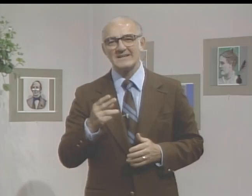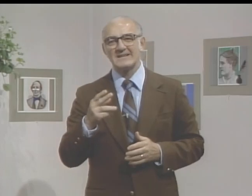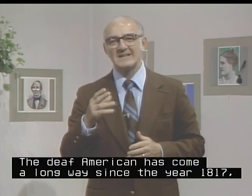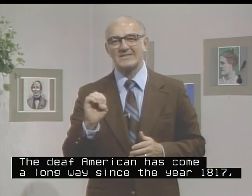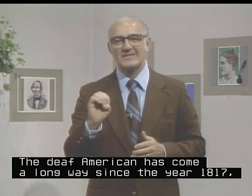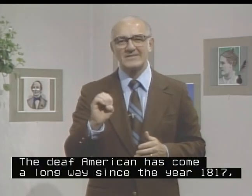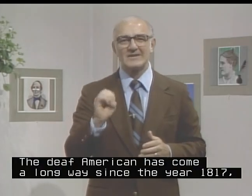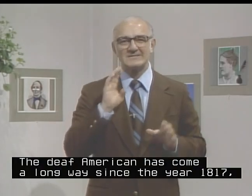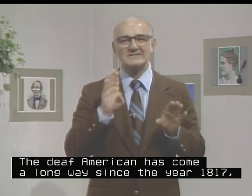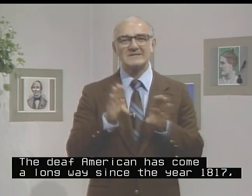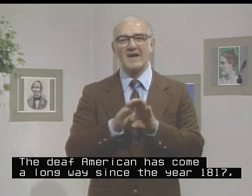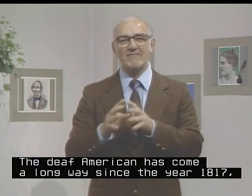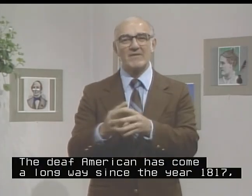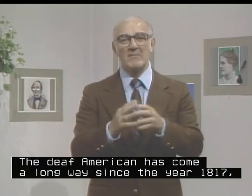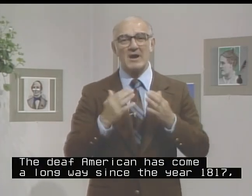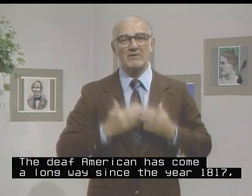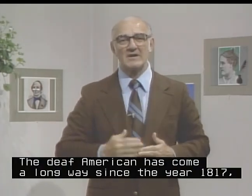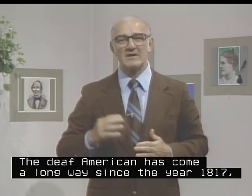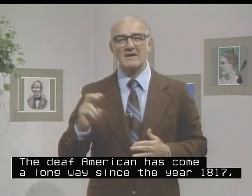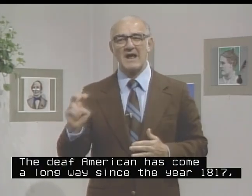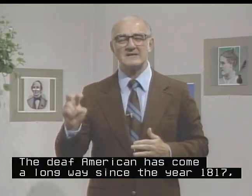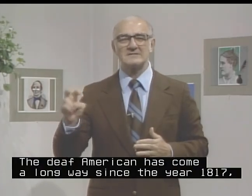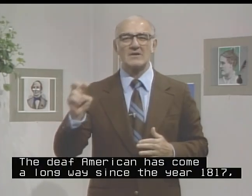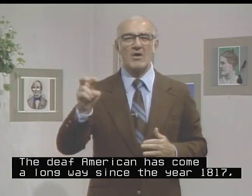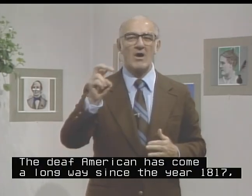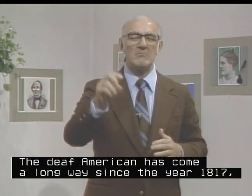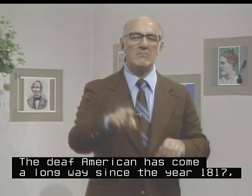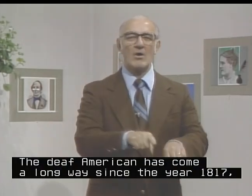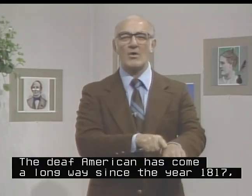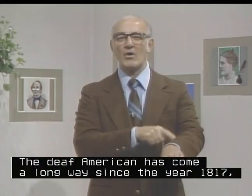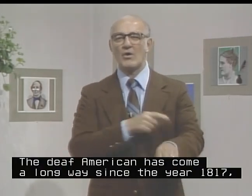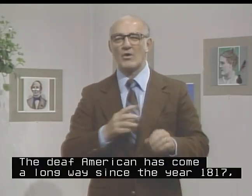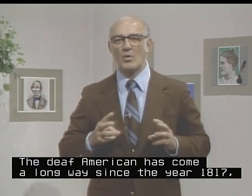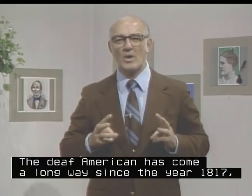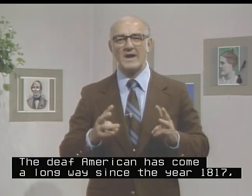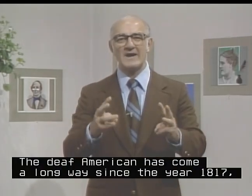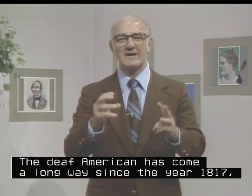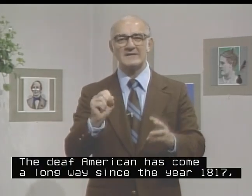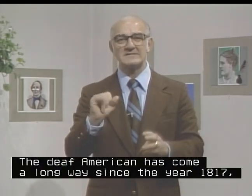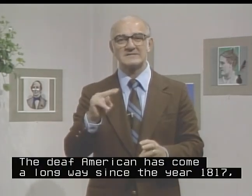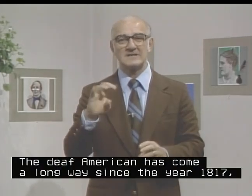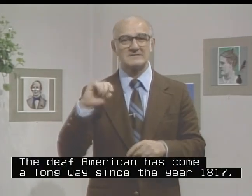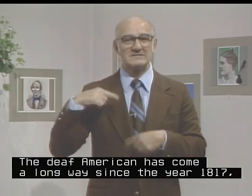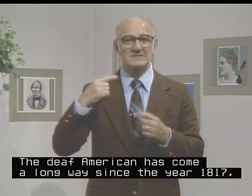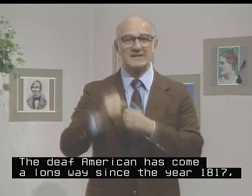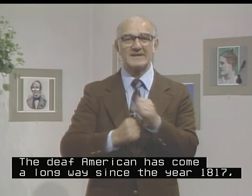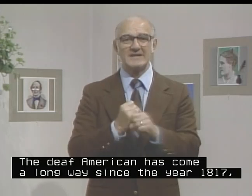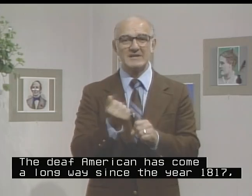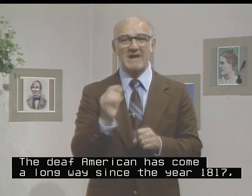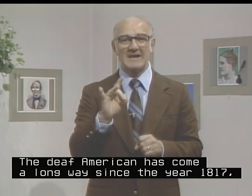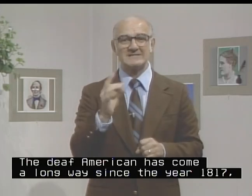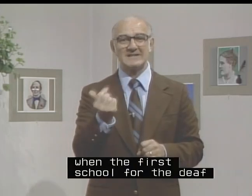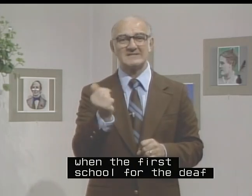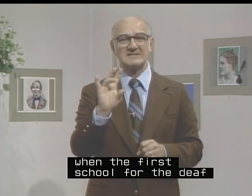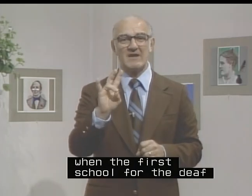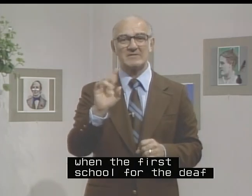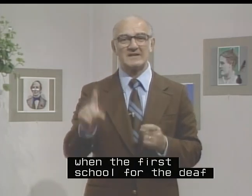The Deaf American has come a long way since the year 1817